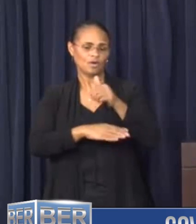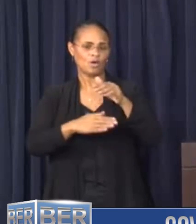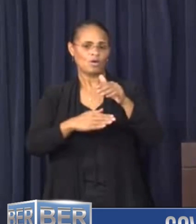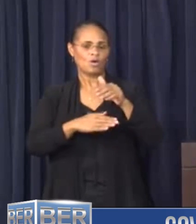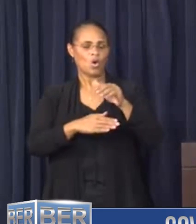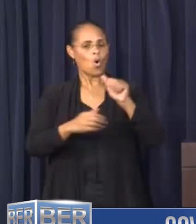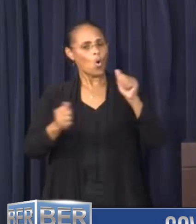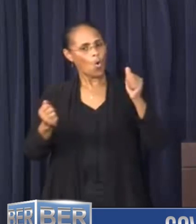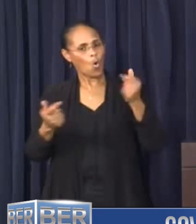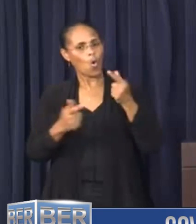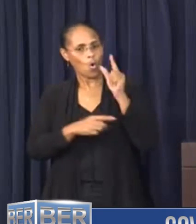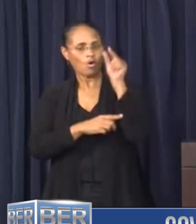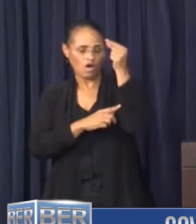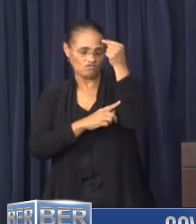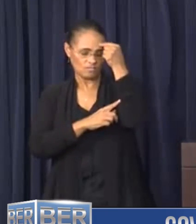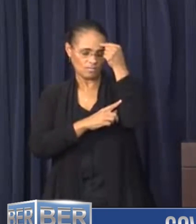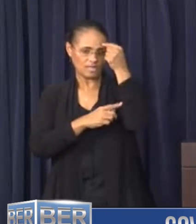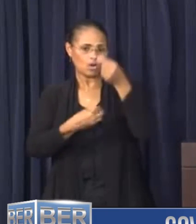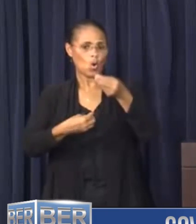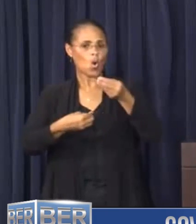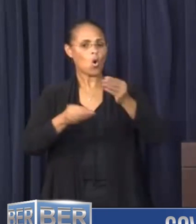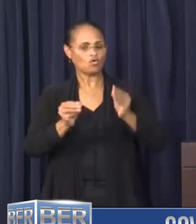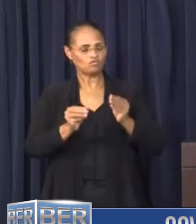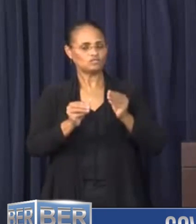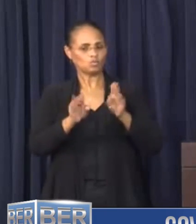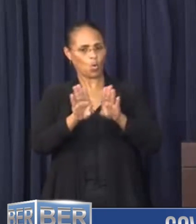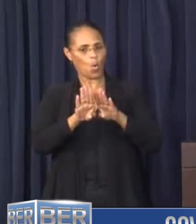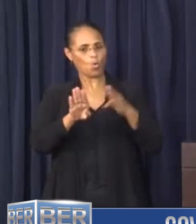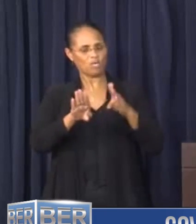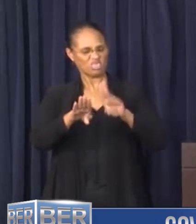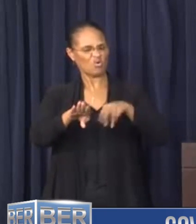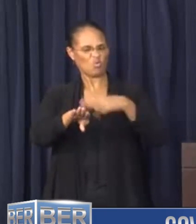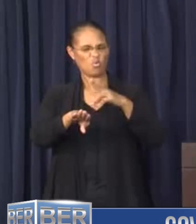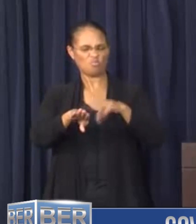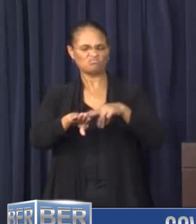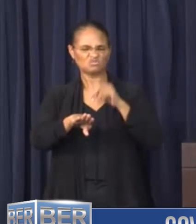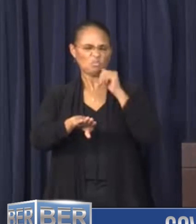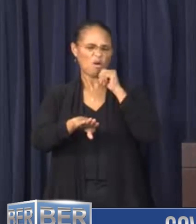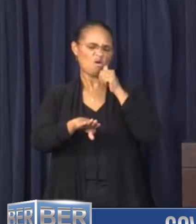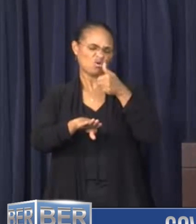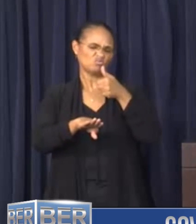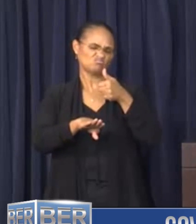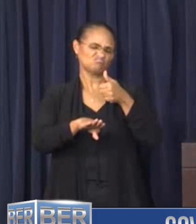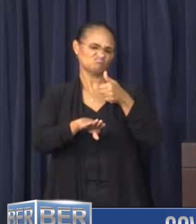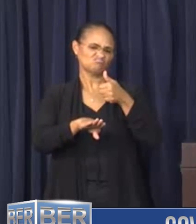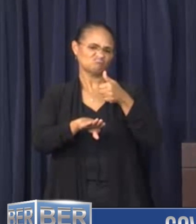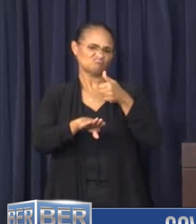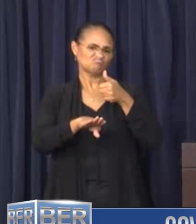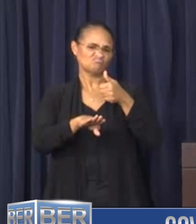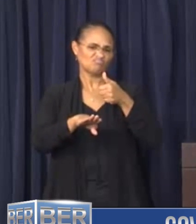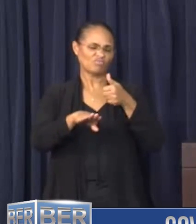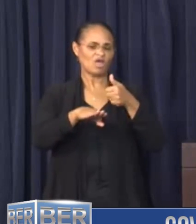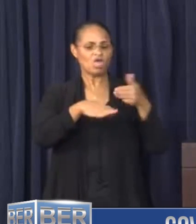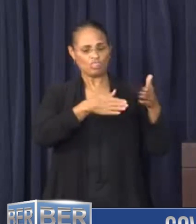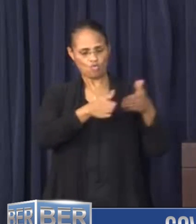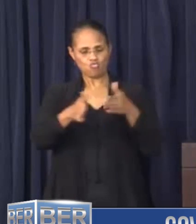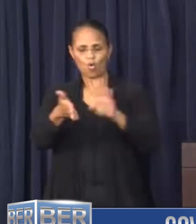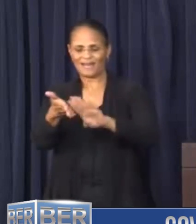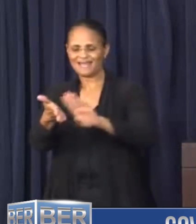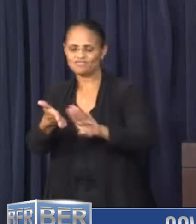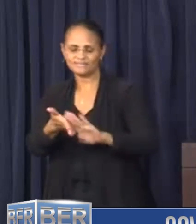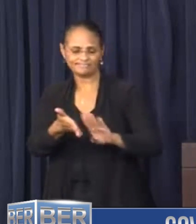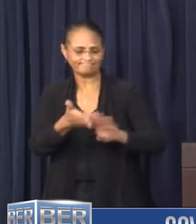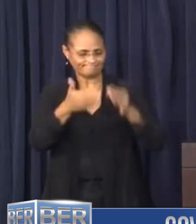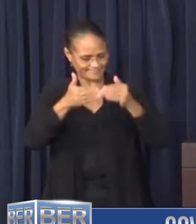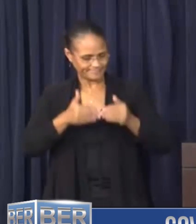All government offices will open for business as normal tomorrow. The road clearing continues and I